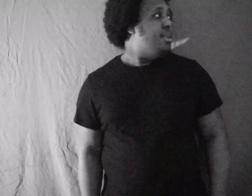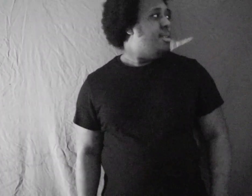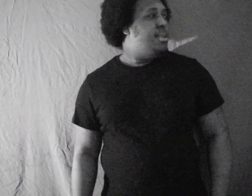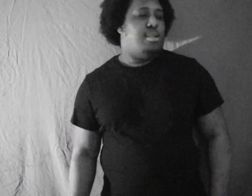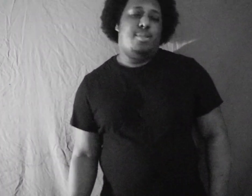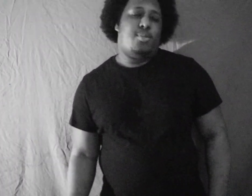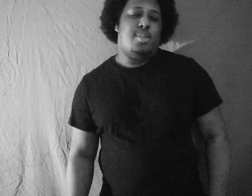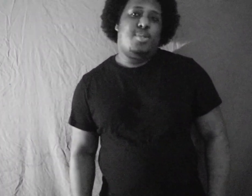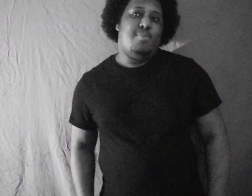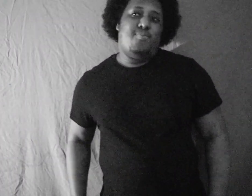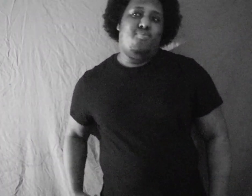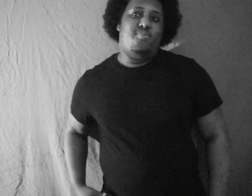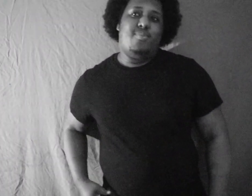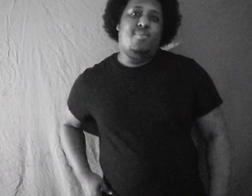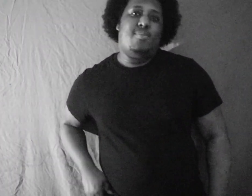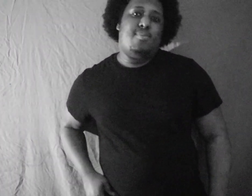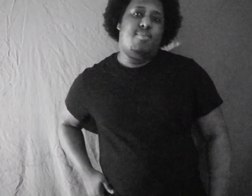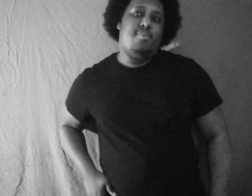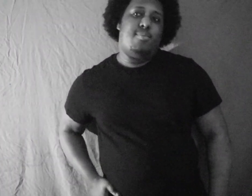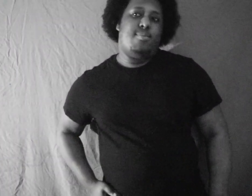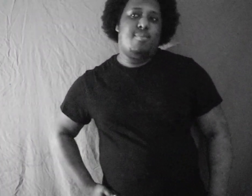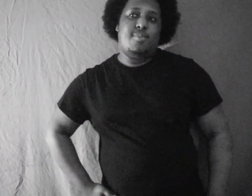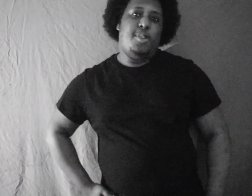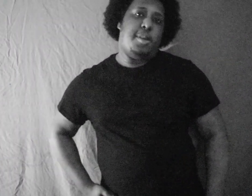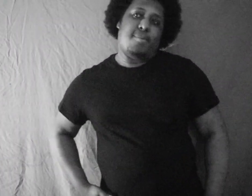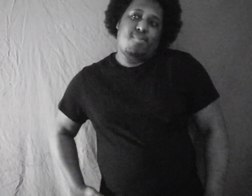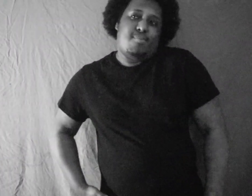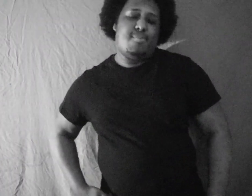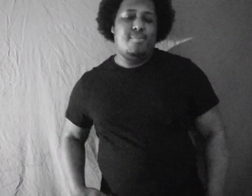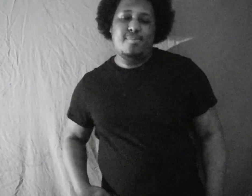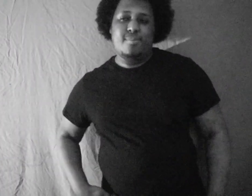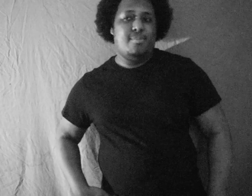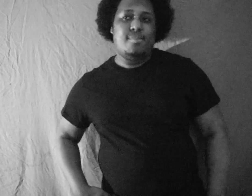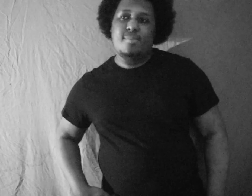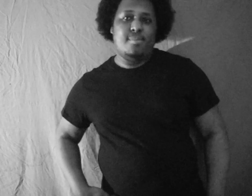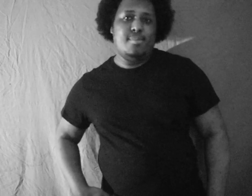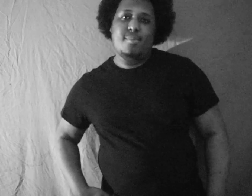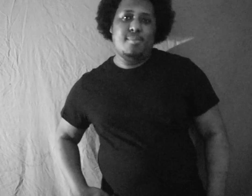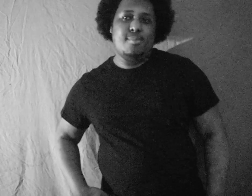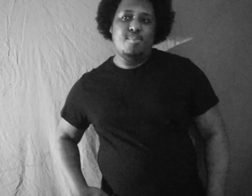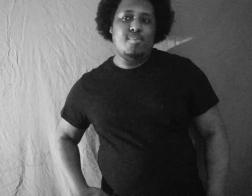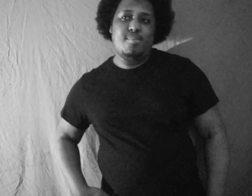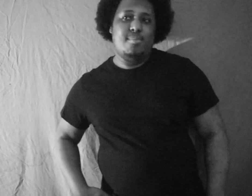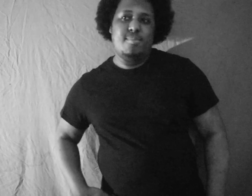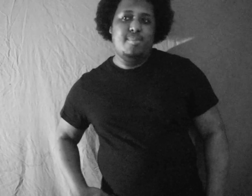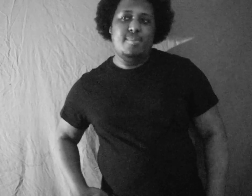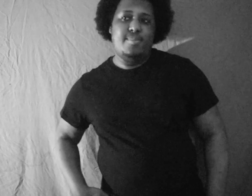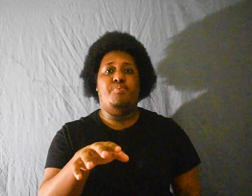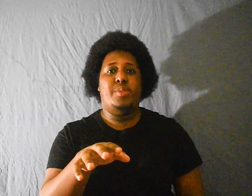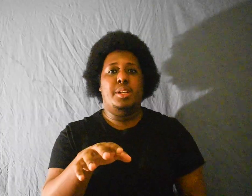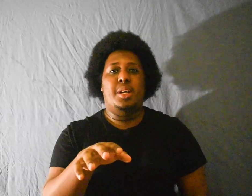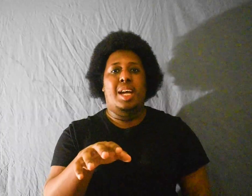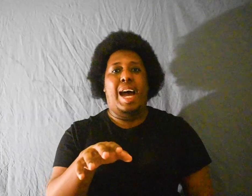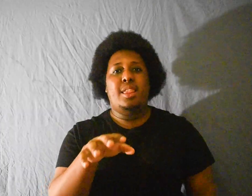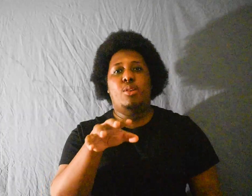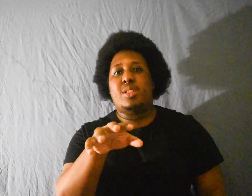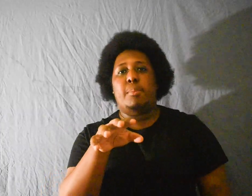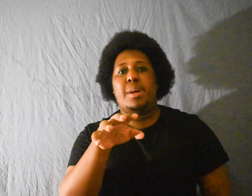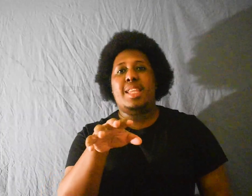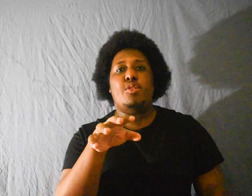guys that you dealt with The same ones who a cat call you Just so they can get sex Only to say that they smash you I know some men that